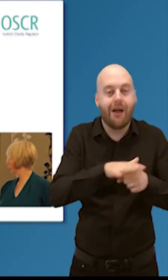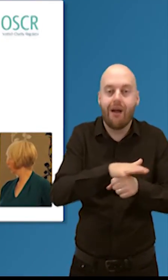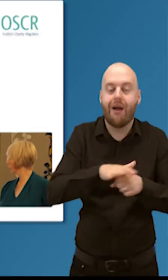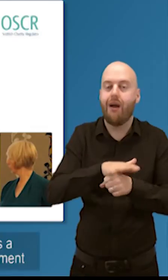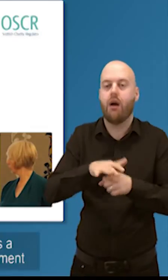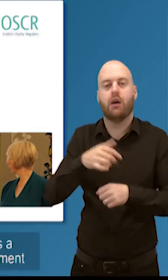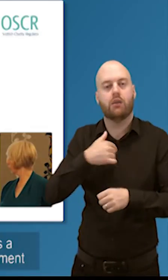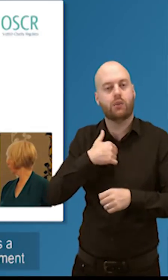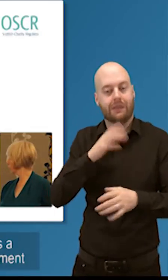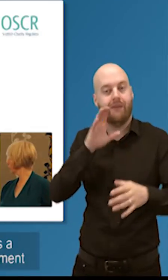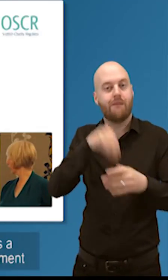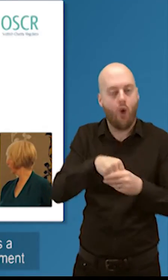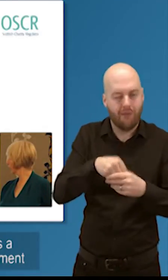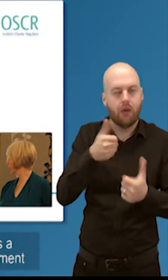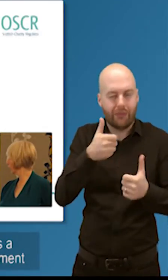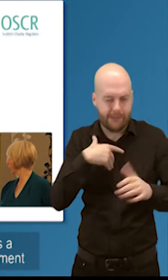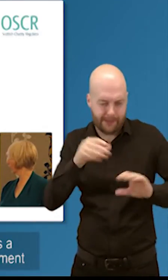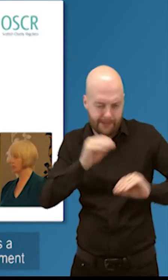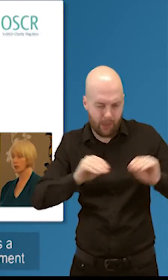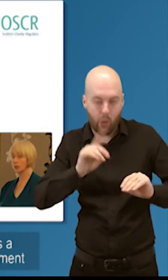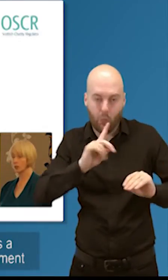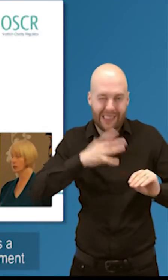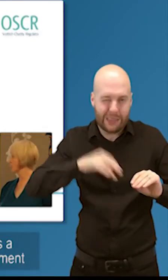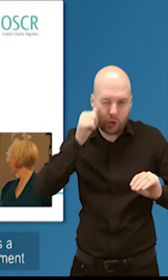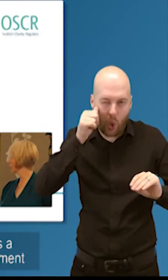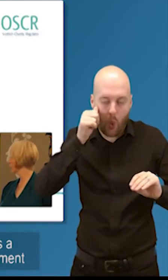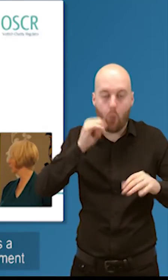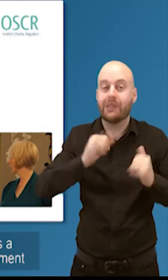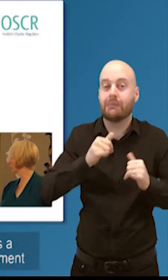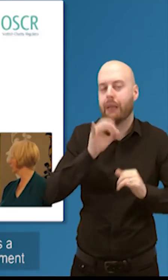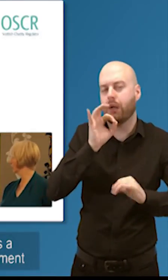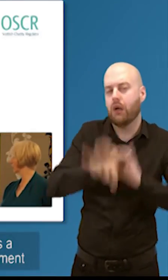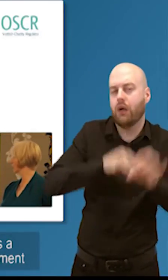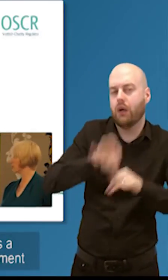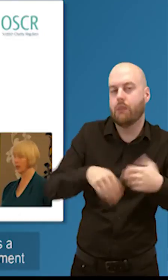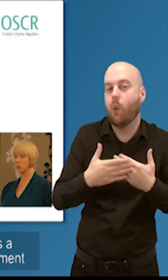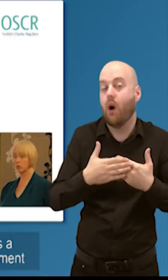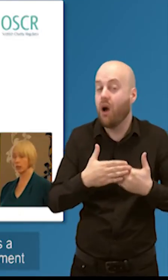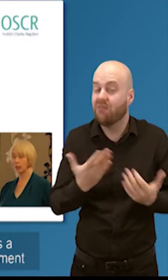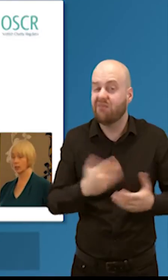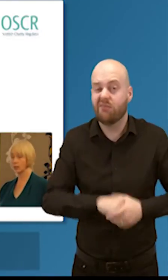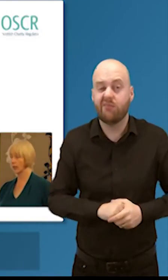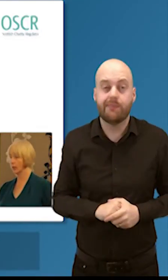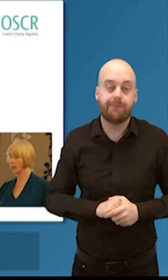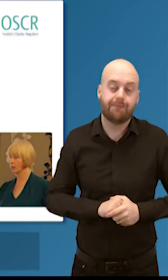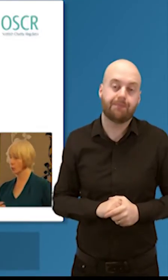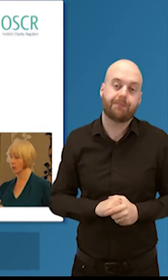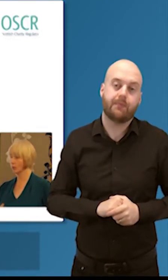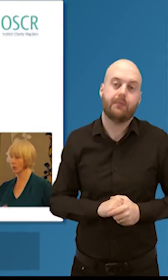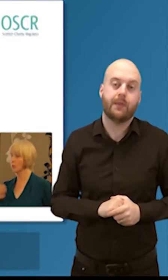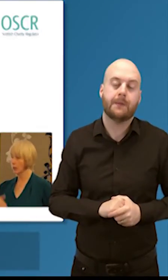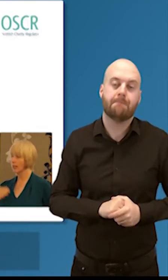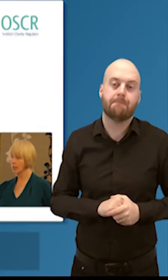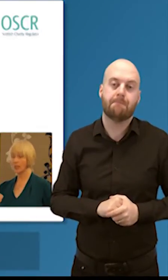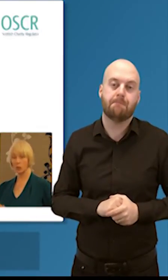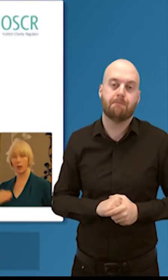we look very closely at anything that that's giving us a concern that there might be deliberate mismanagement of charities and anything that's coming